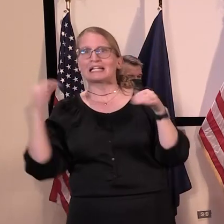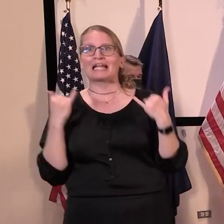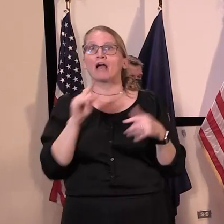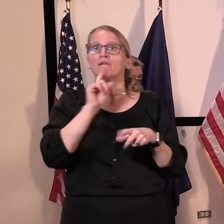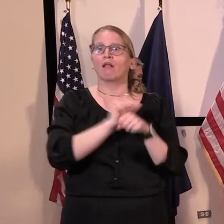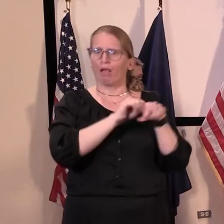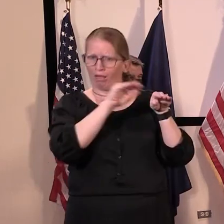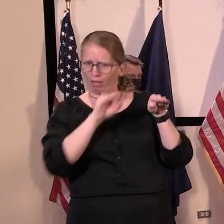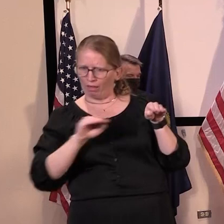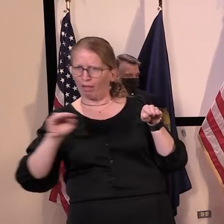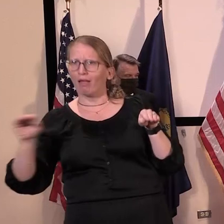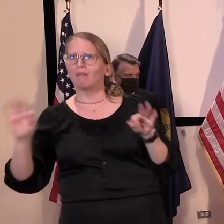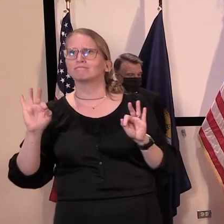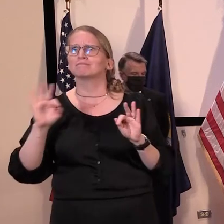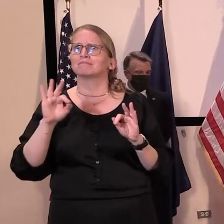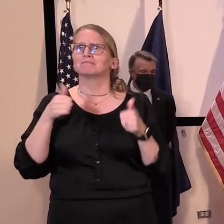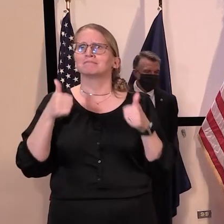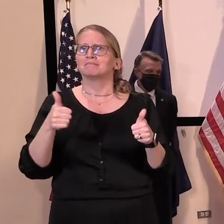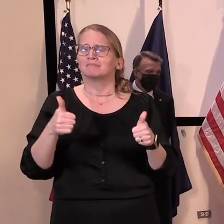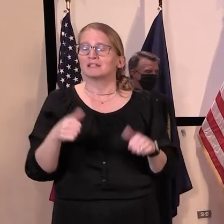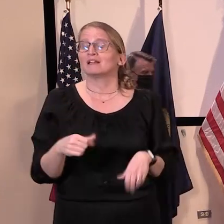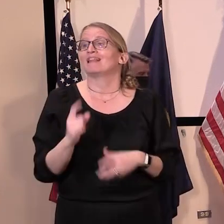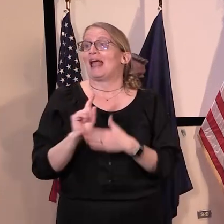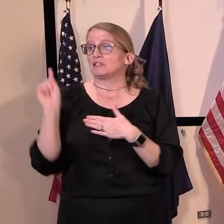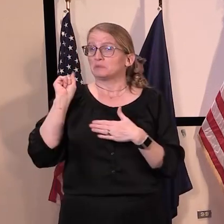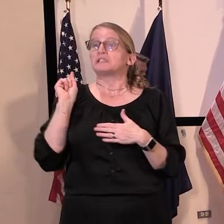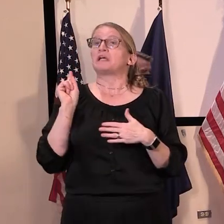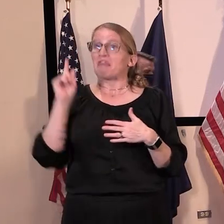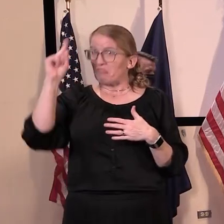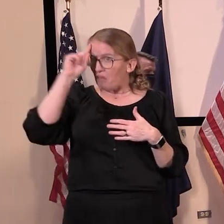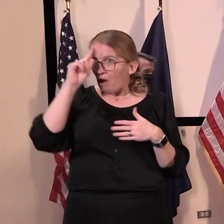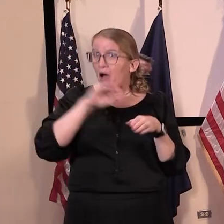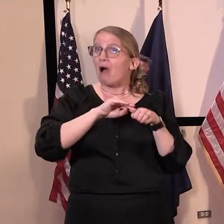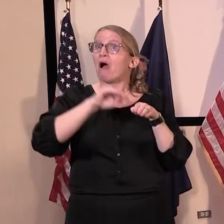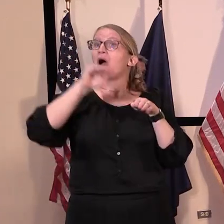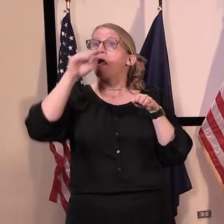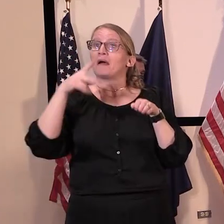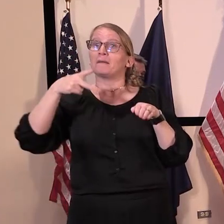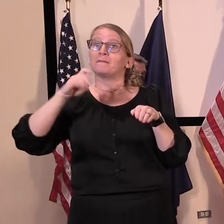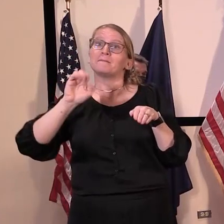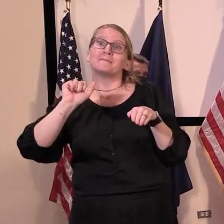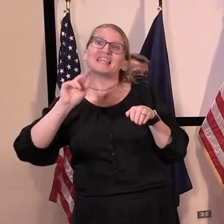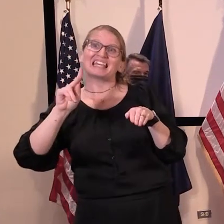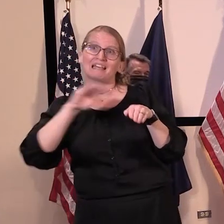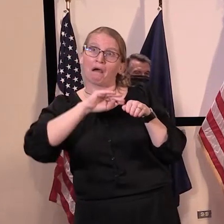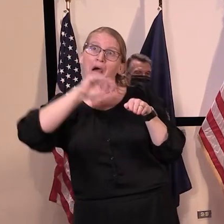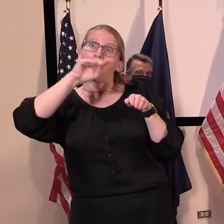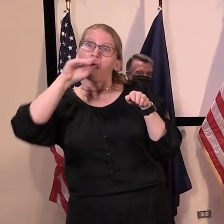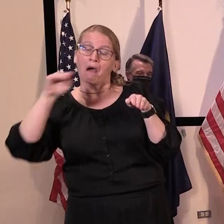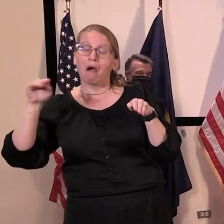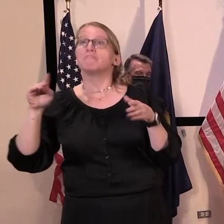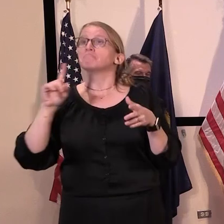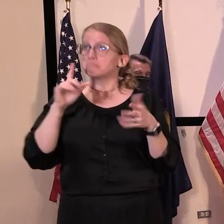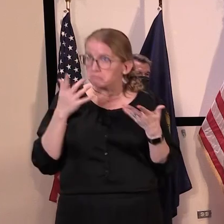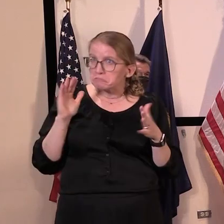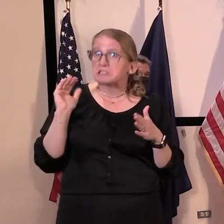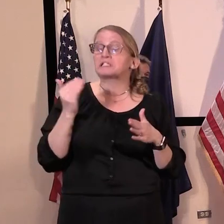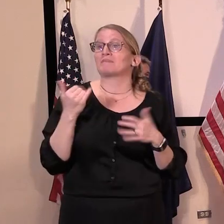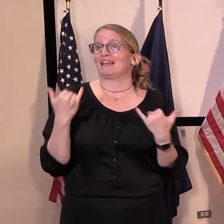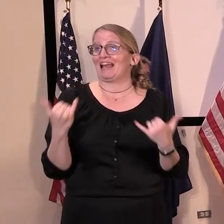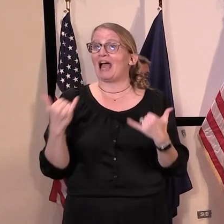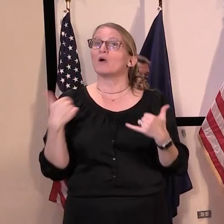reached the peak of new confirmed cases. This week, the data indicates that we have likely reached our peak regarding the demand on hospital